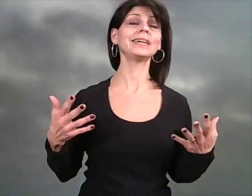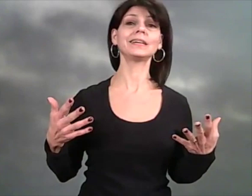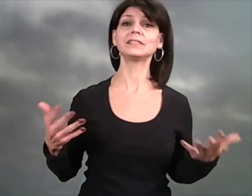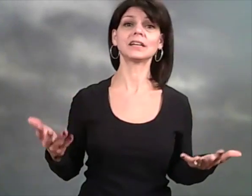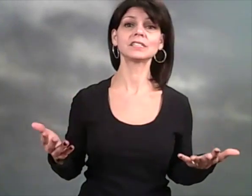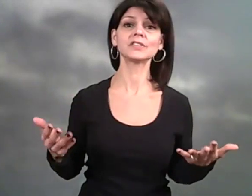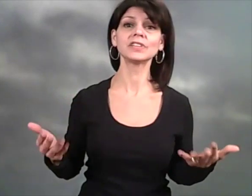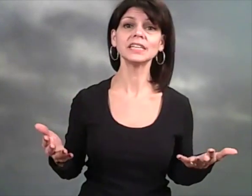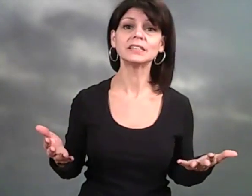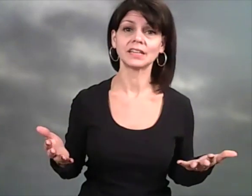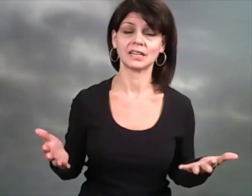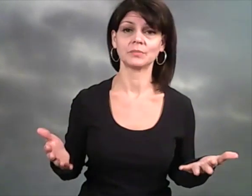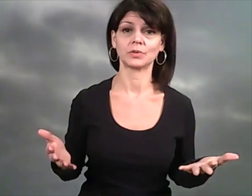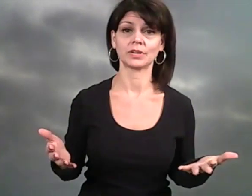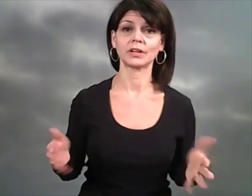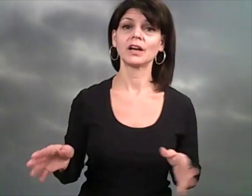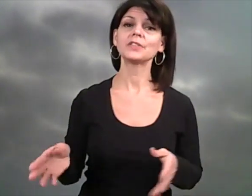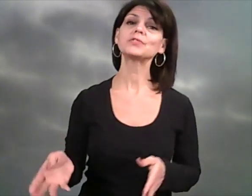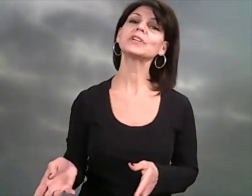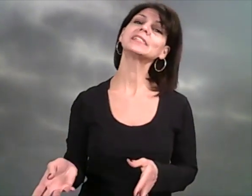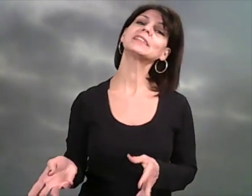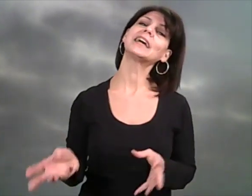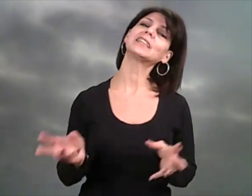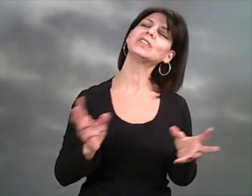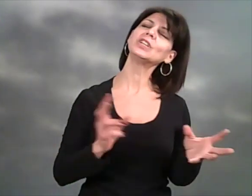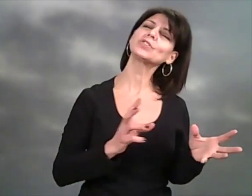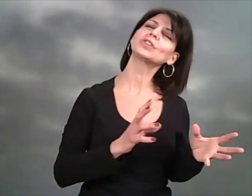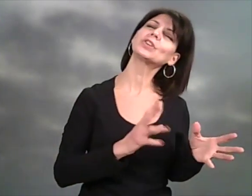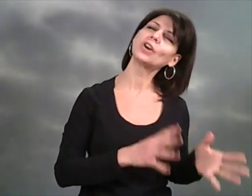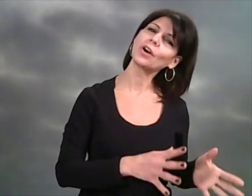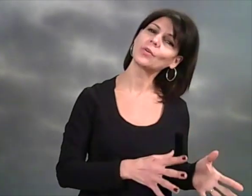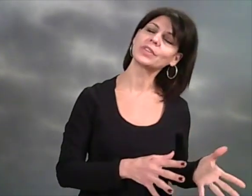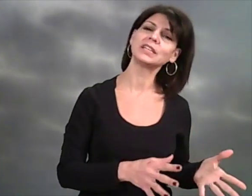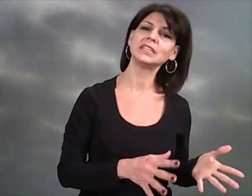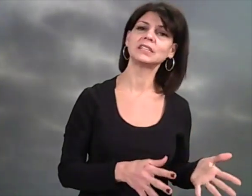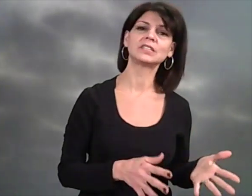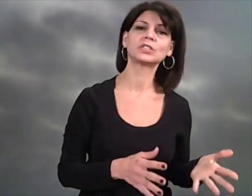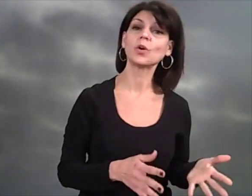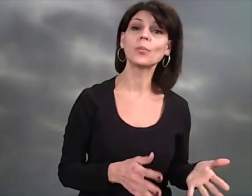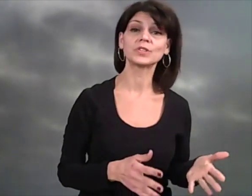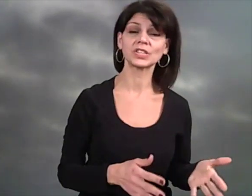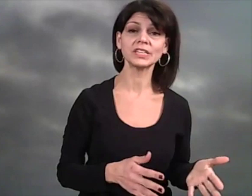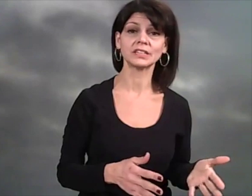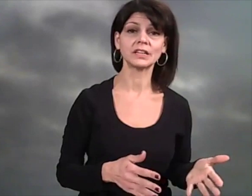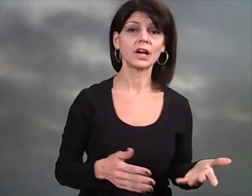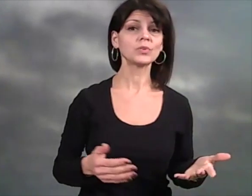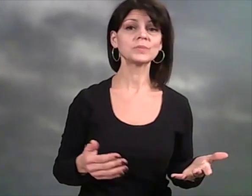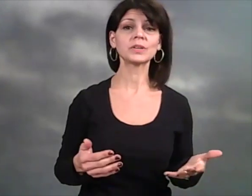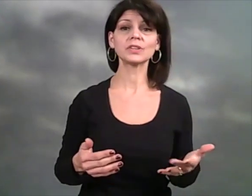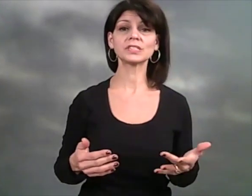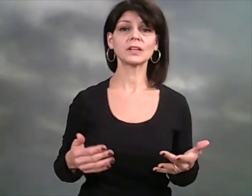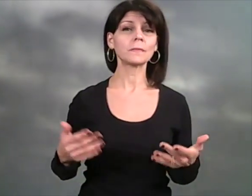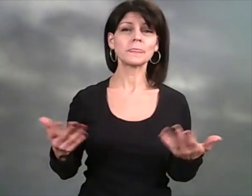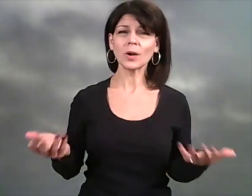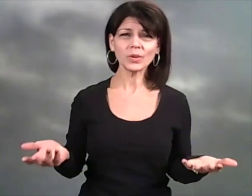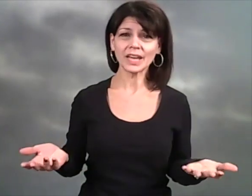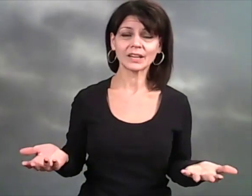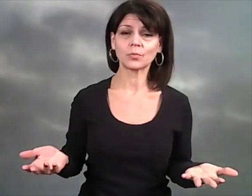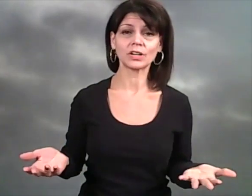need tons of linen anymore. The reason that years ago they needed so much linen was because no one had a